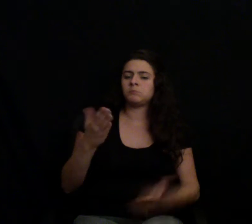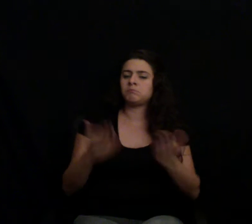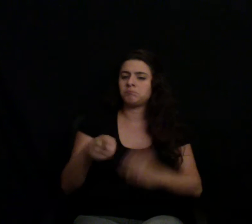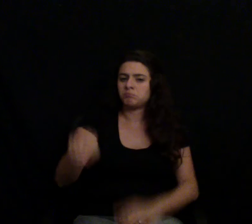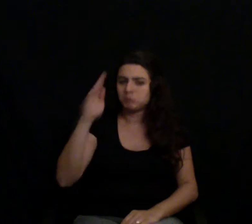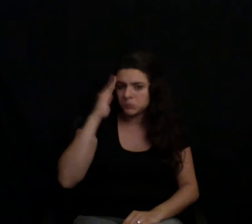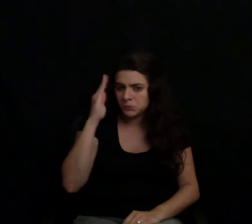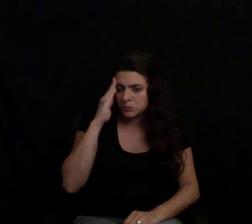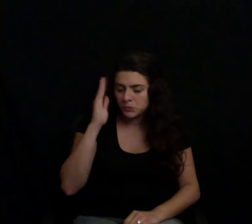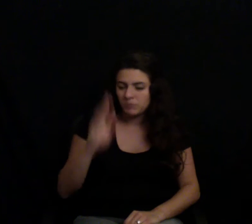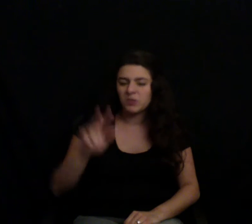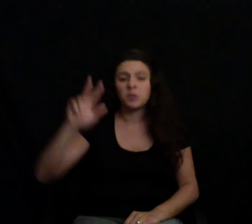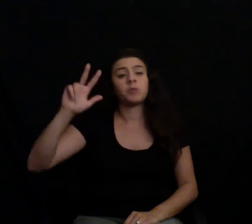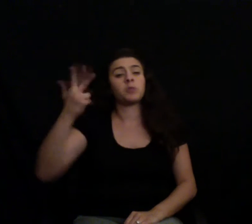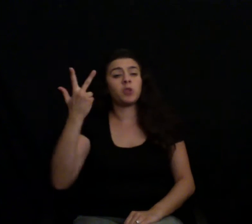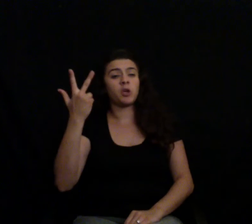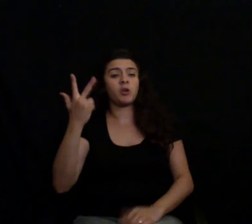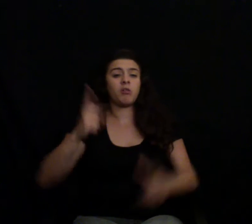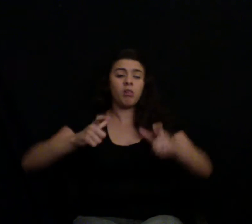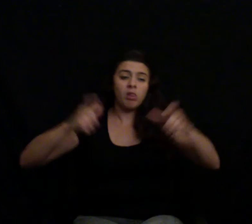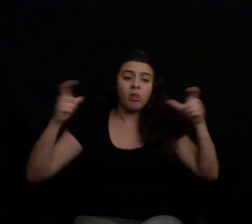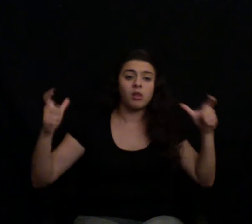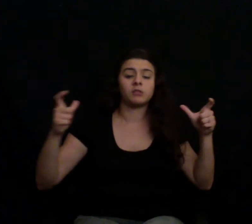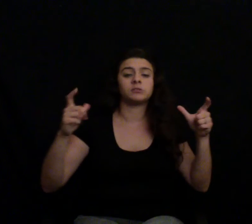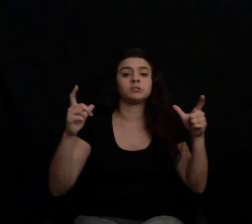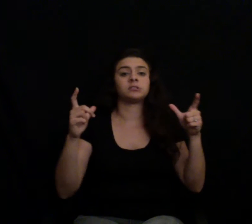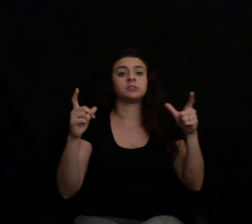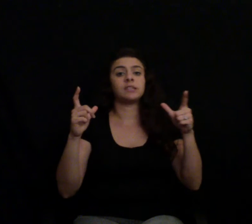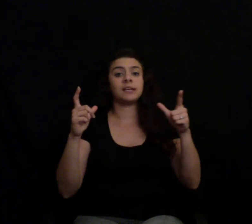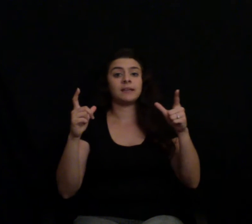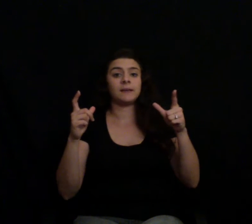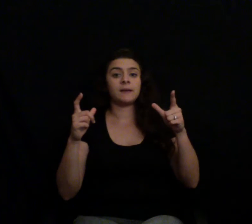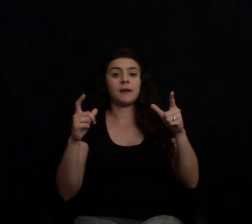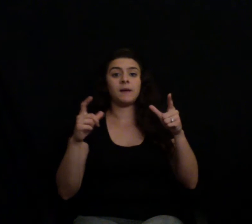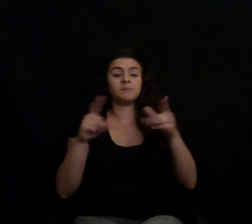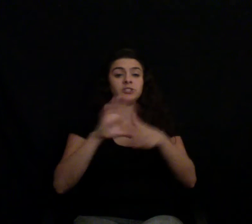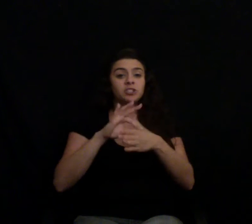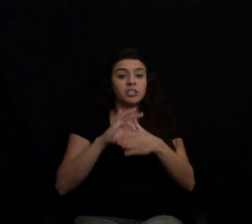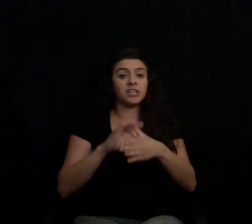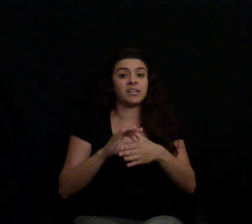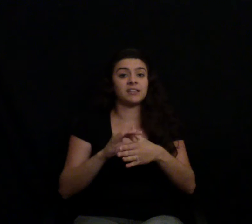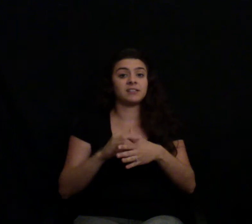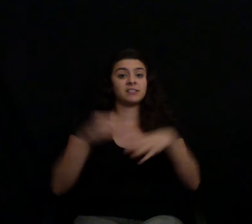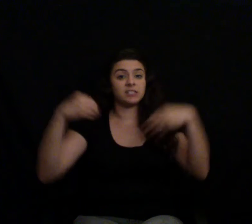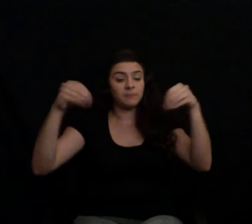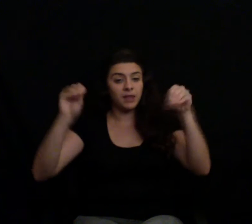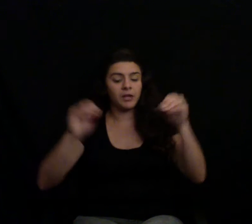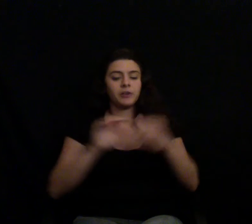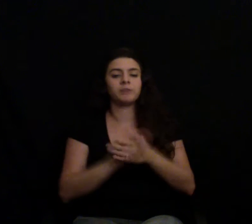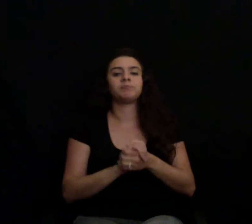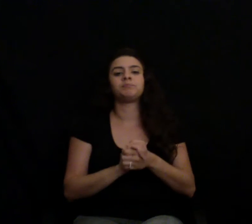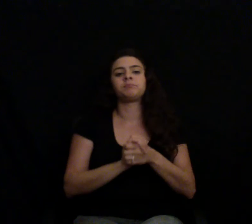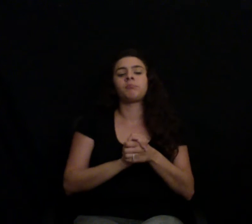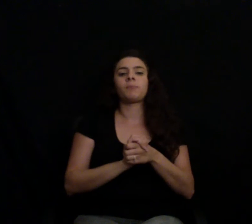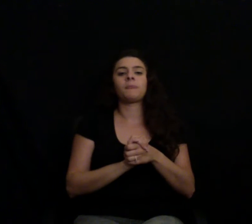supplier of broilers, also known as the chickens sold in grocery stores. In 2011, Purdue reported processing